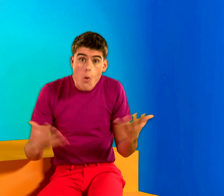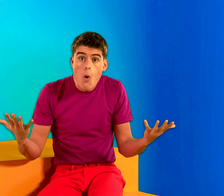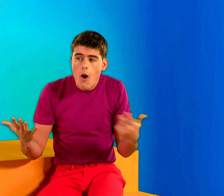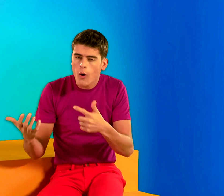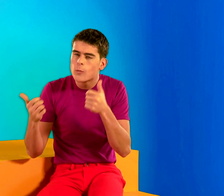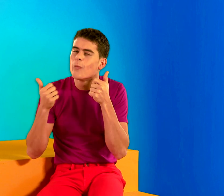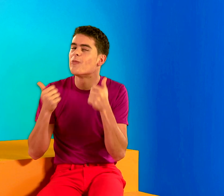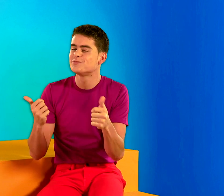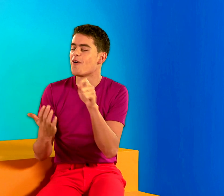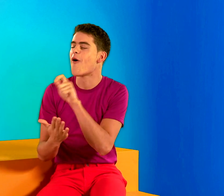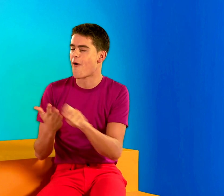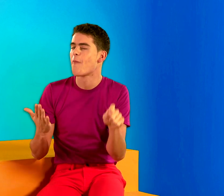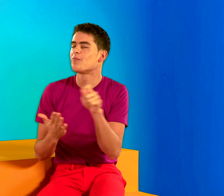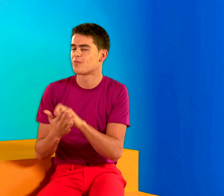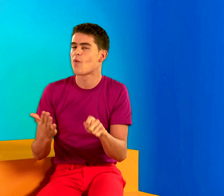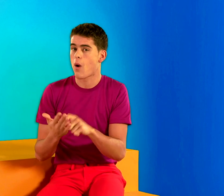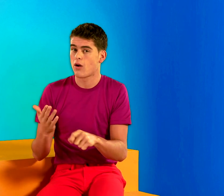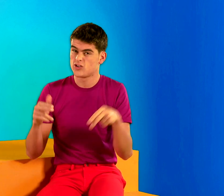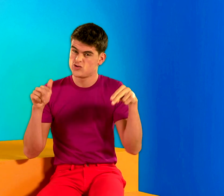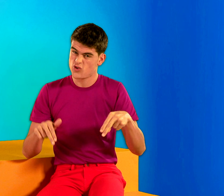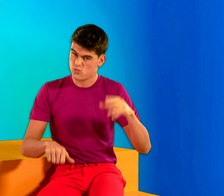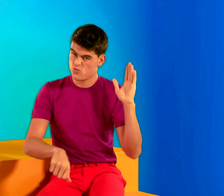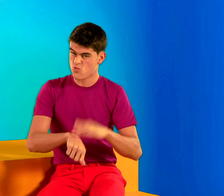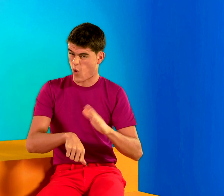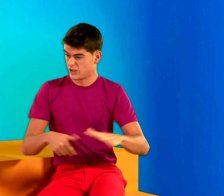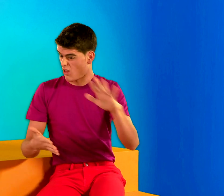Or Do you think the dog was naughty And took it?